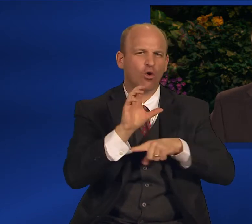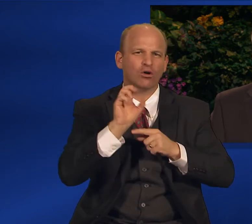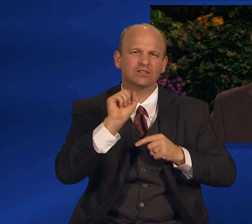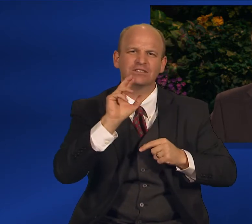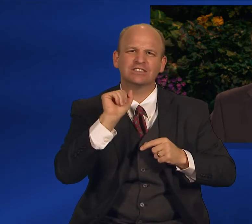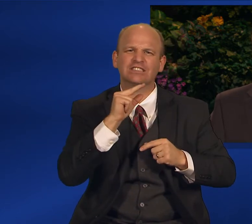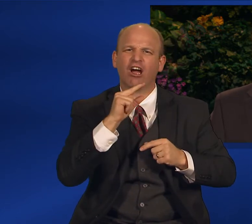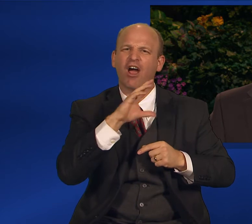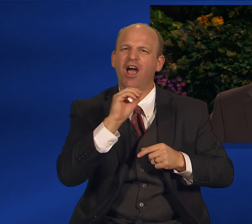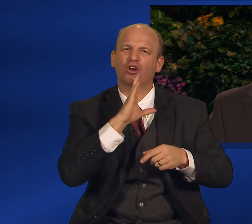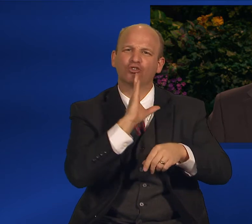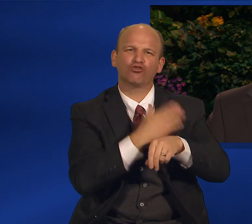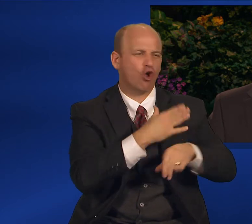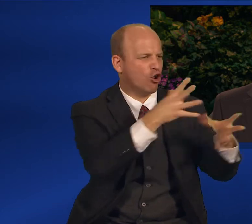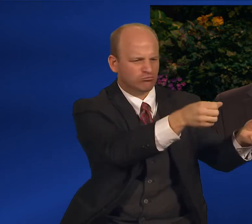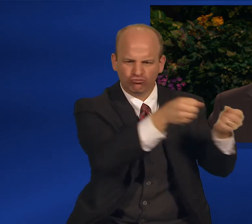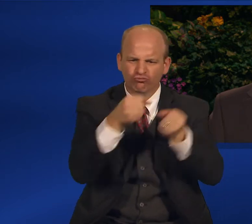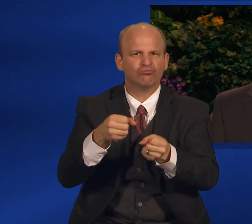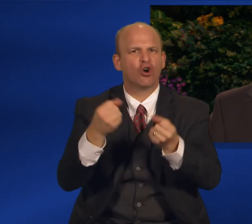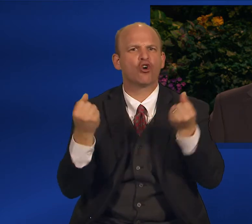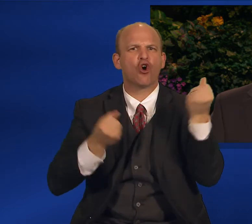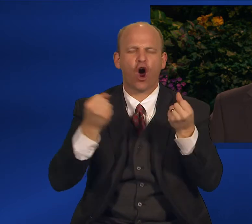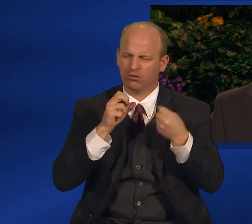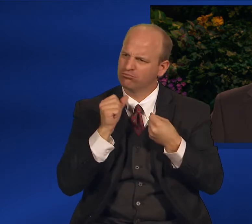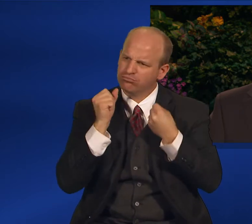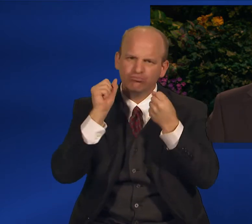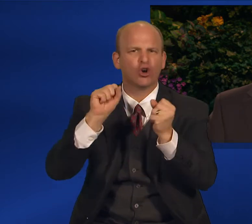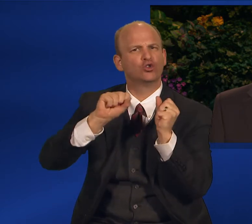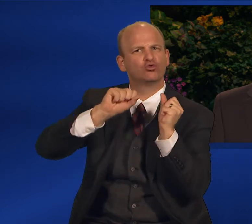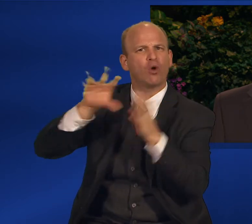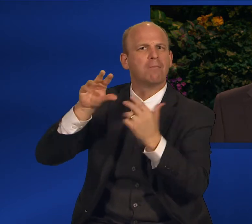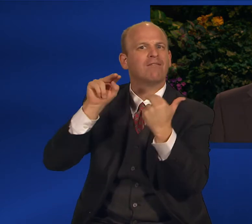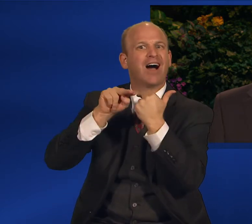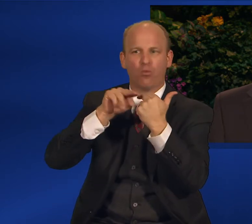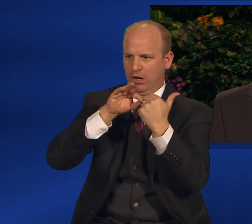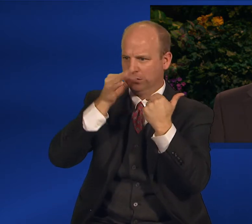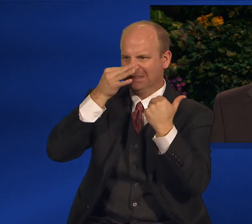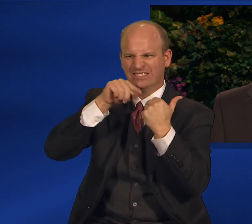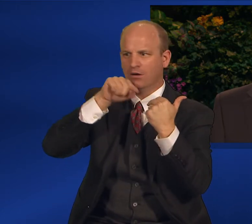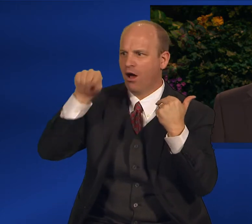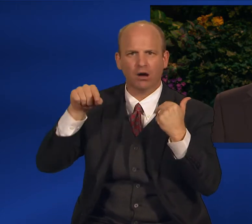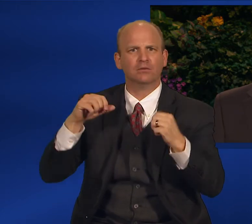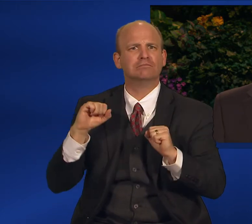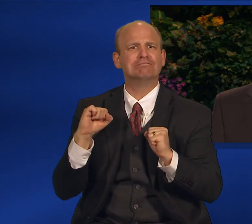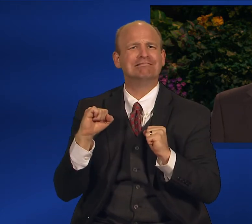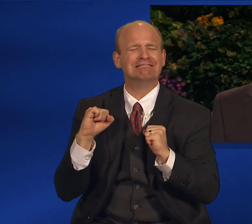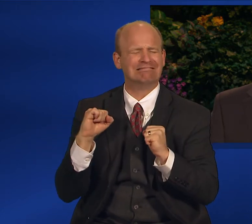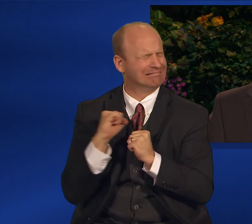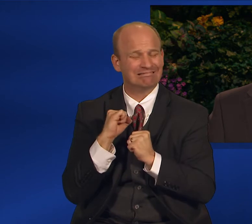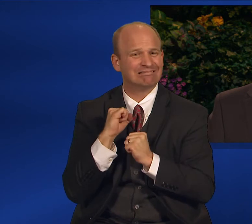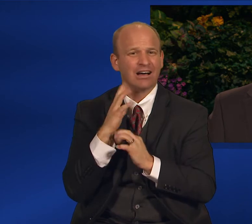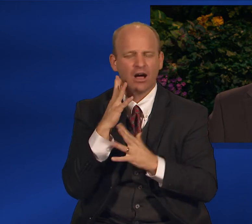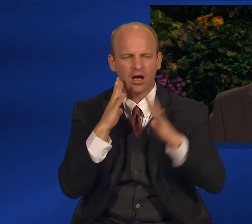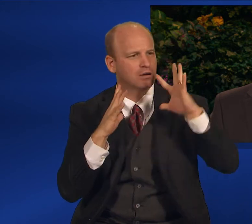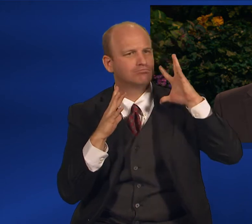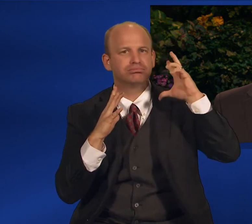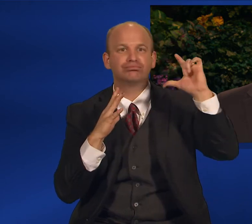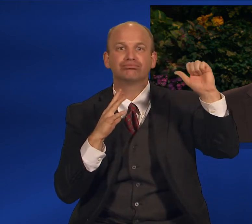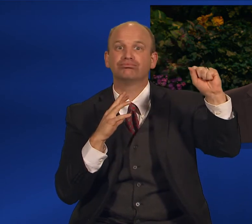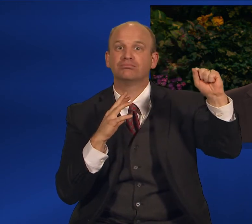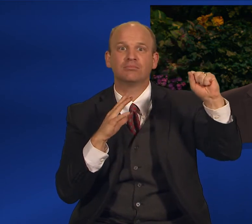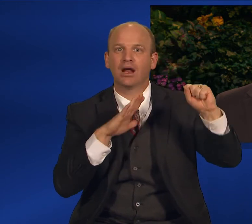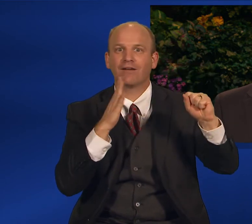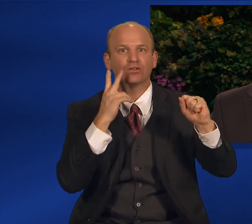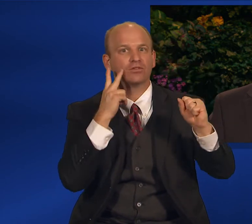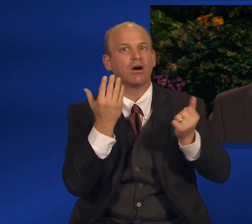them off by the side of the highway. They never saw him again. Barefoot and freezing, Sarah and Annie